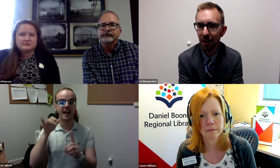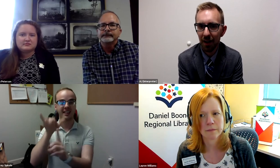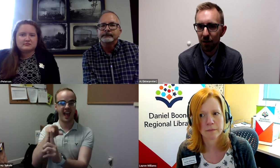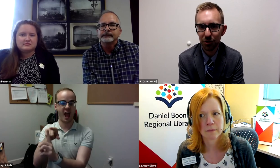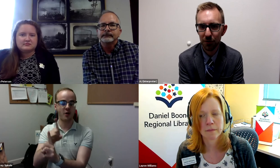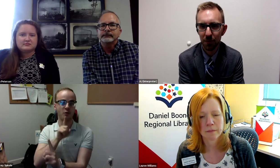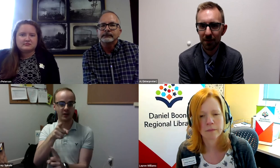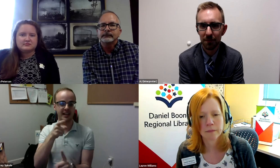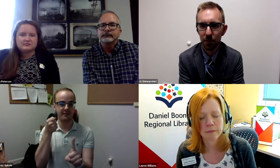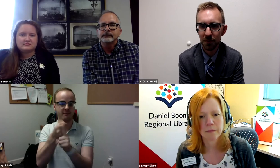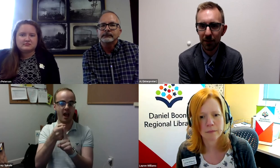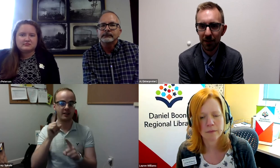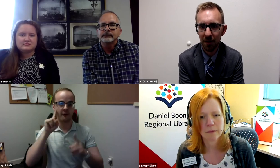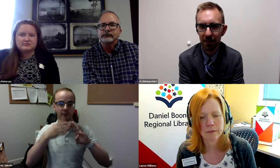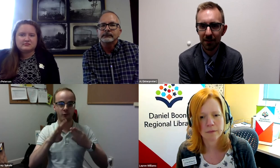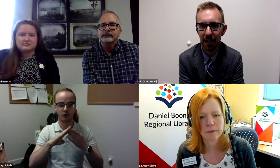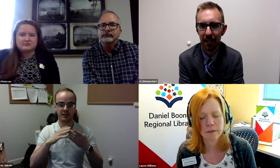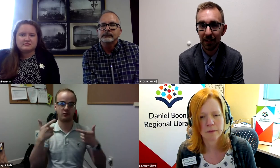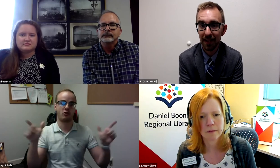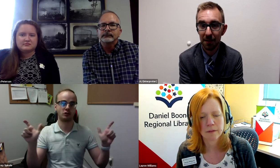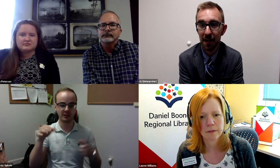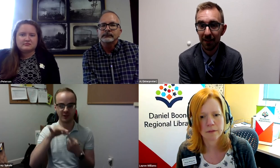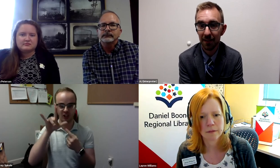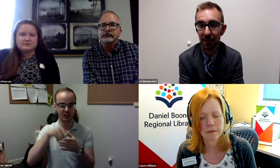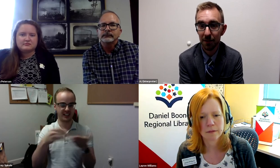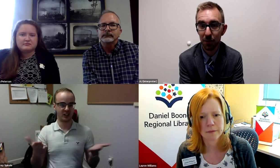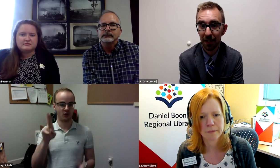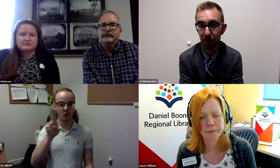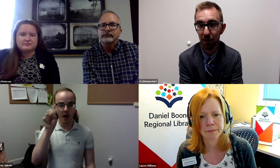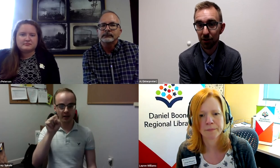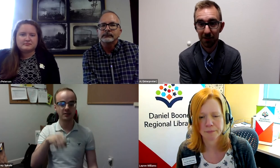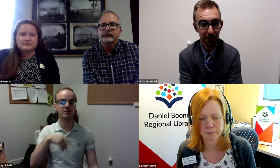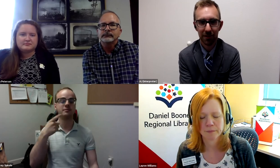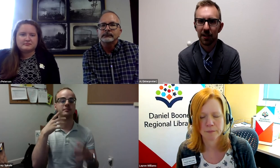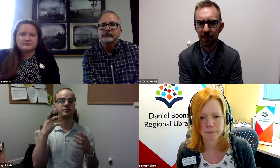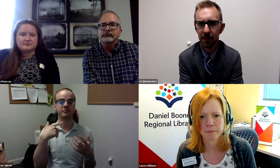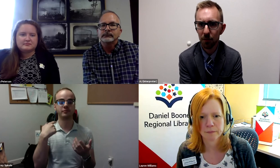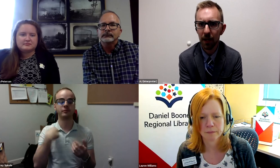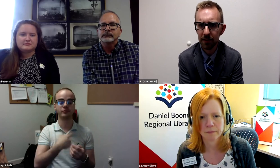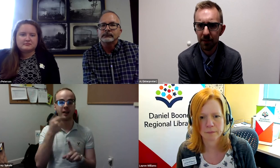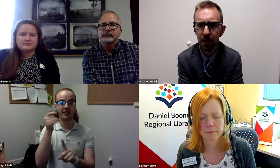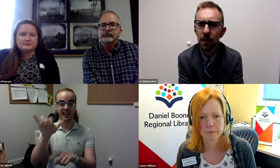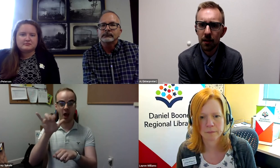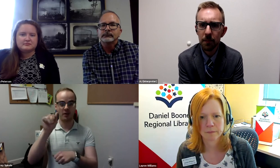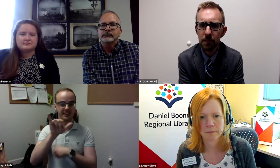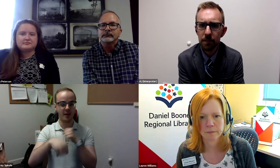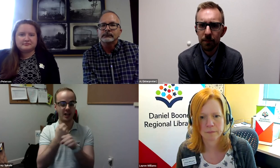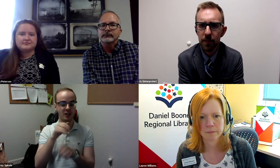all children with some form of hearing loss. And that impacted the Deaf community at large, especially here in the U.S.